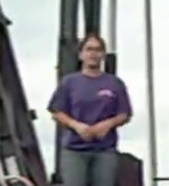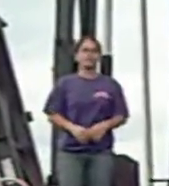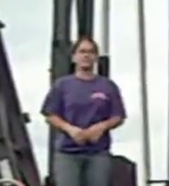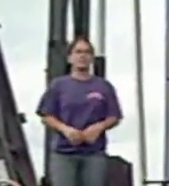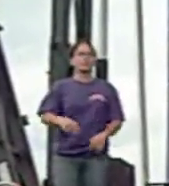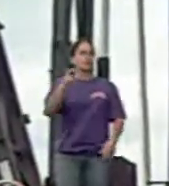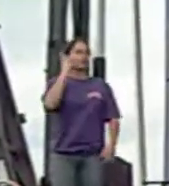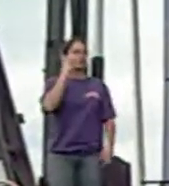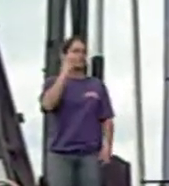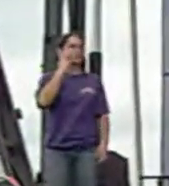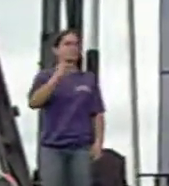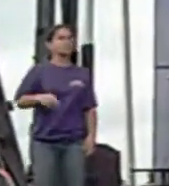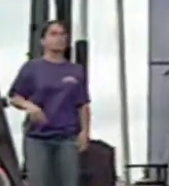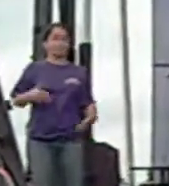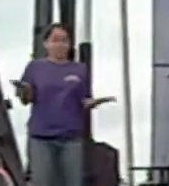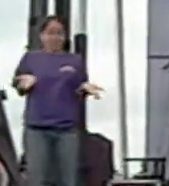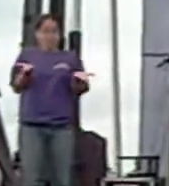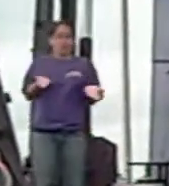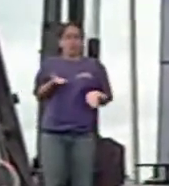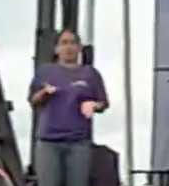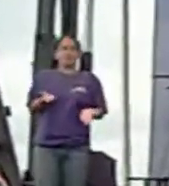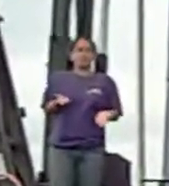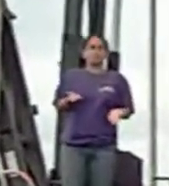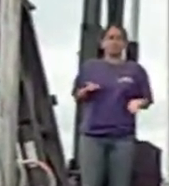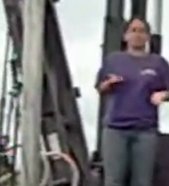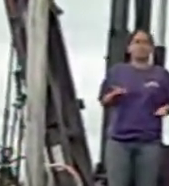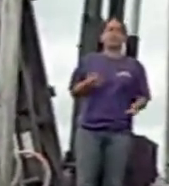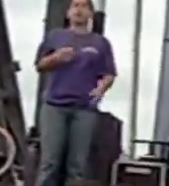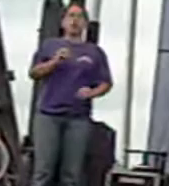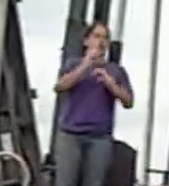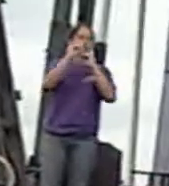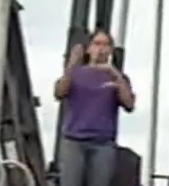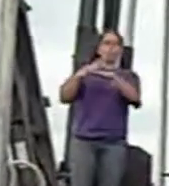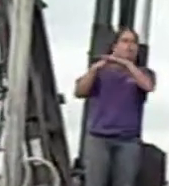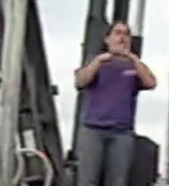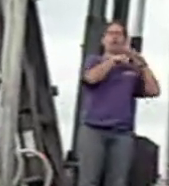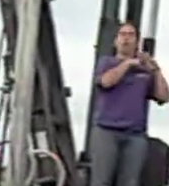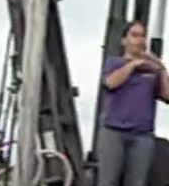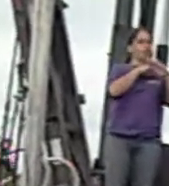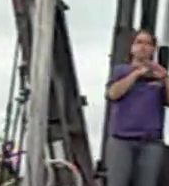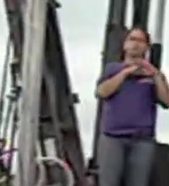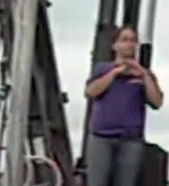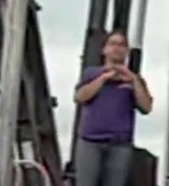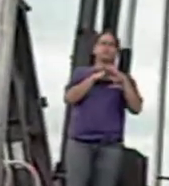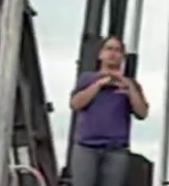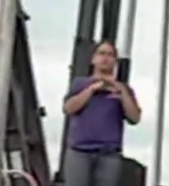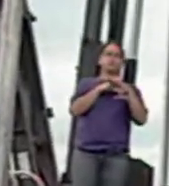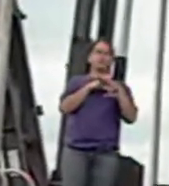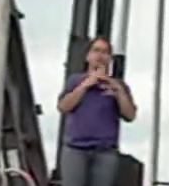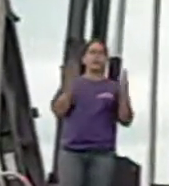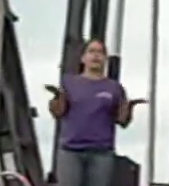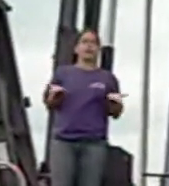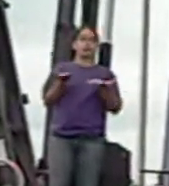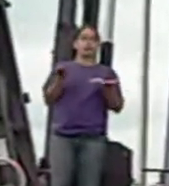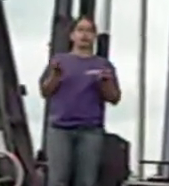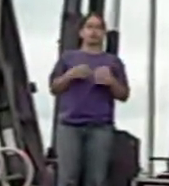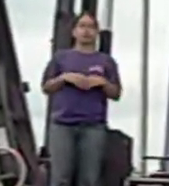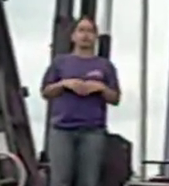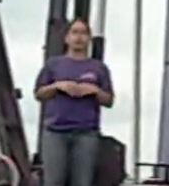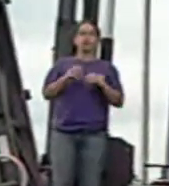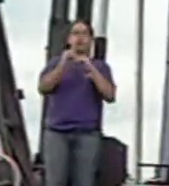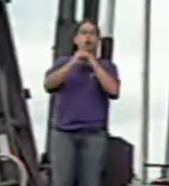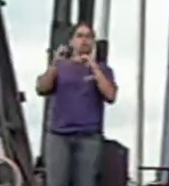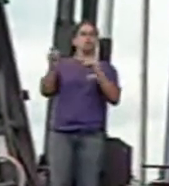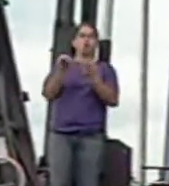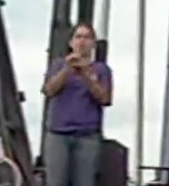You see, at Morgan's Wonderland, there are no barriers. At Morgan's Wonderland, there